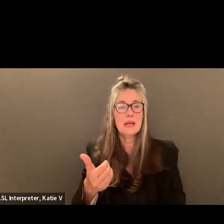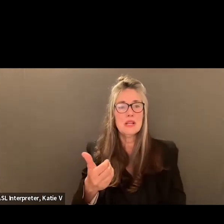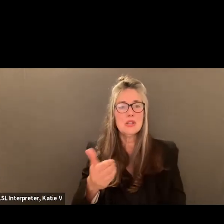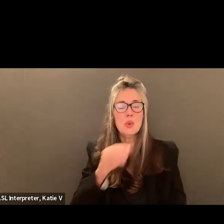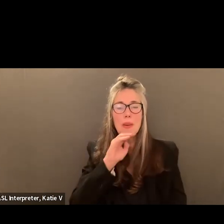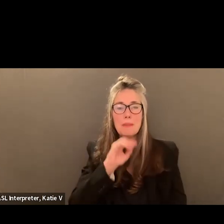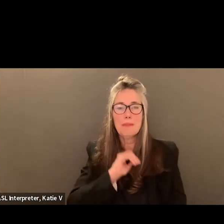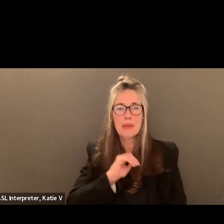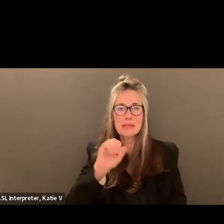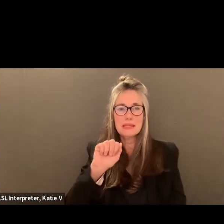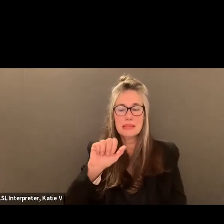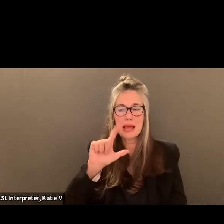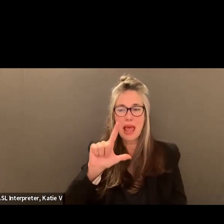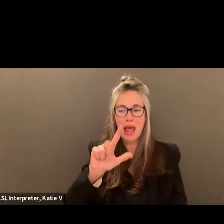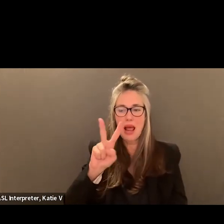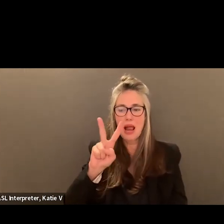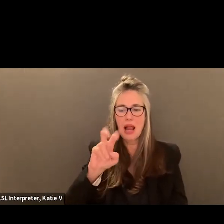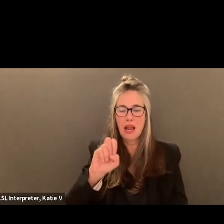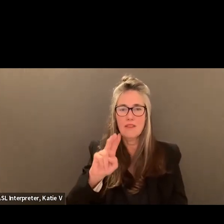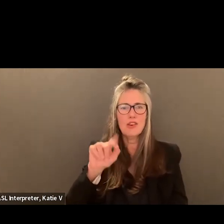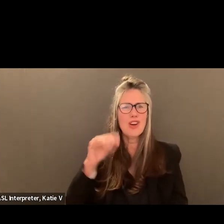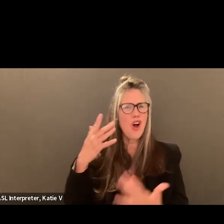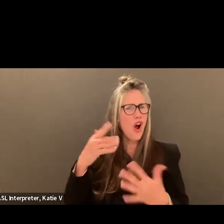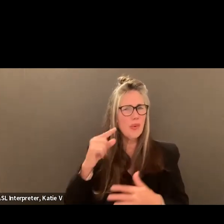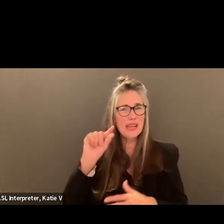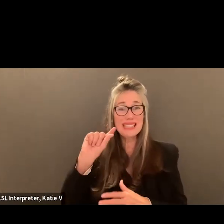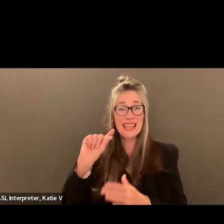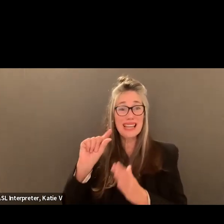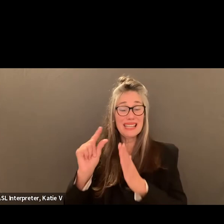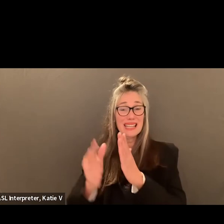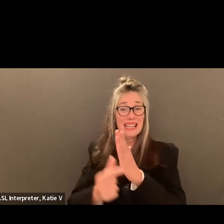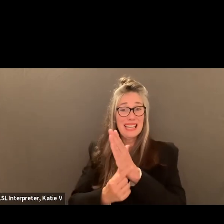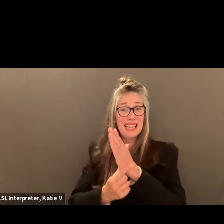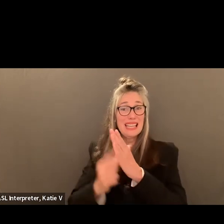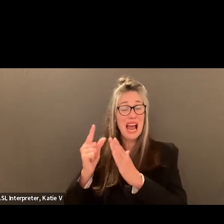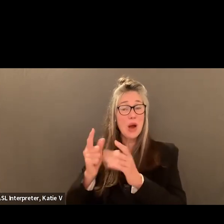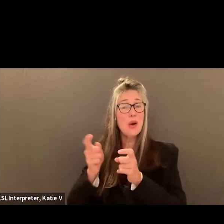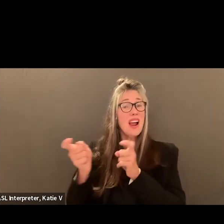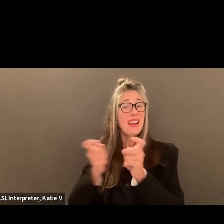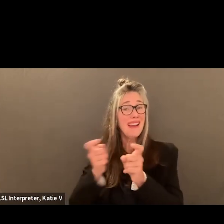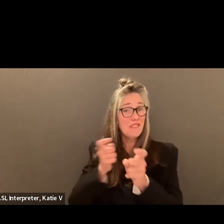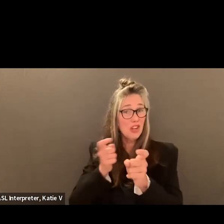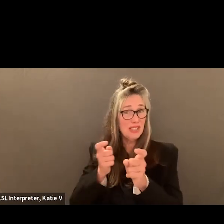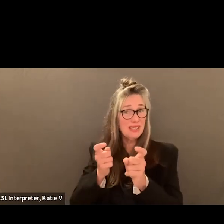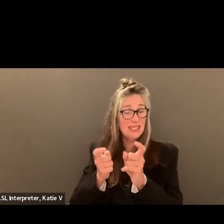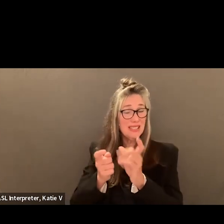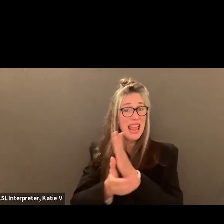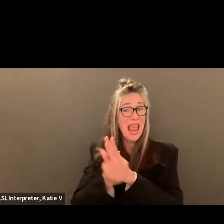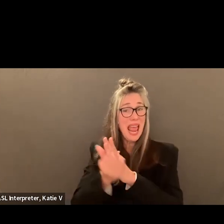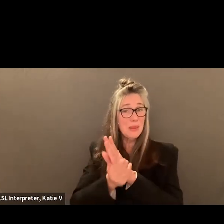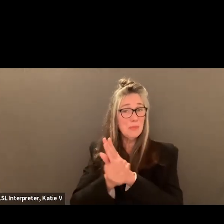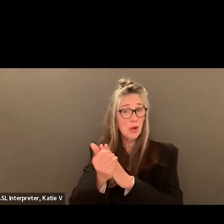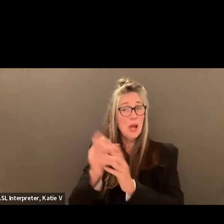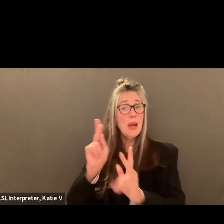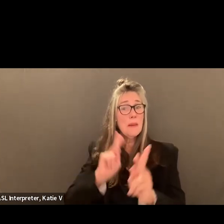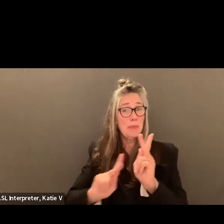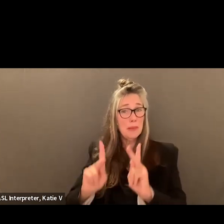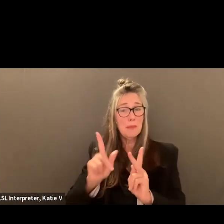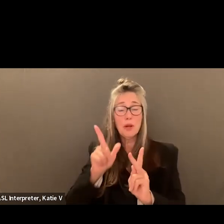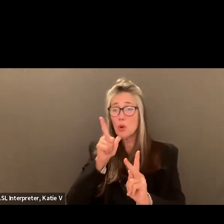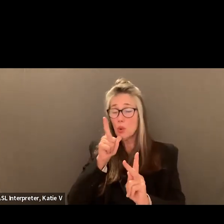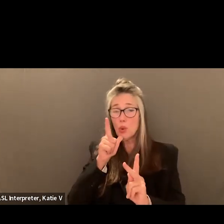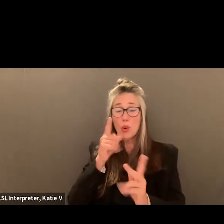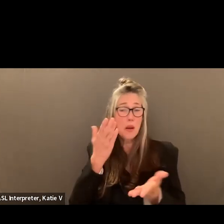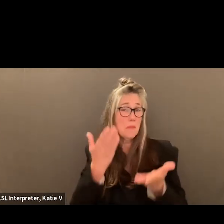point, we have said in our governance handbook that prospective candidates will be given